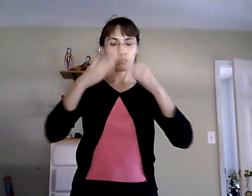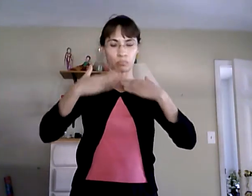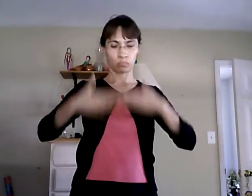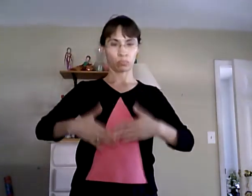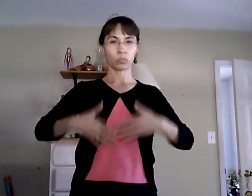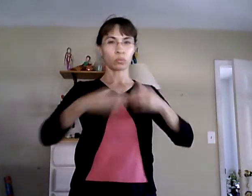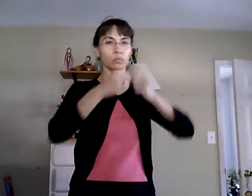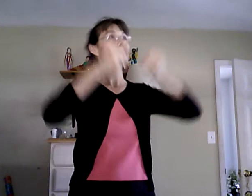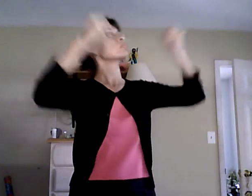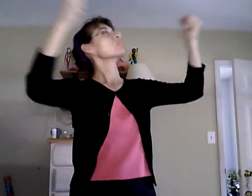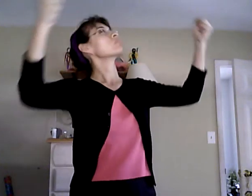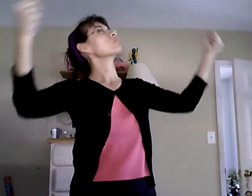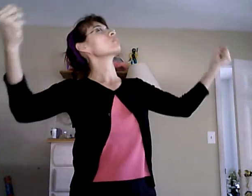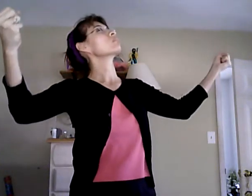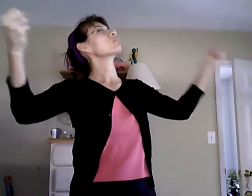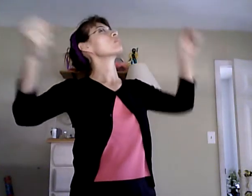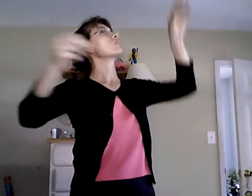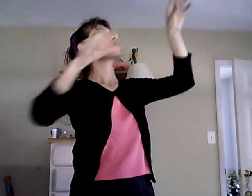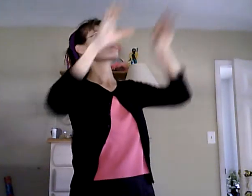energy on your everyday life